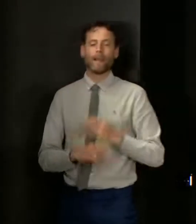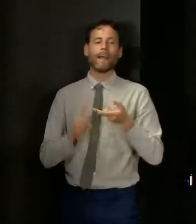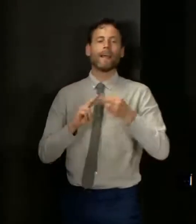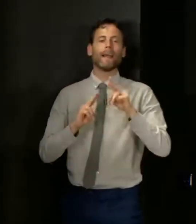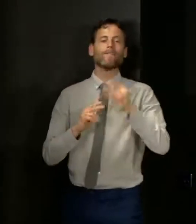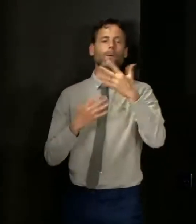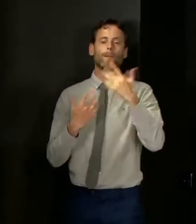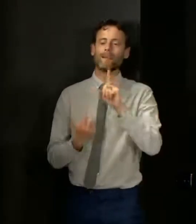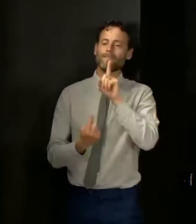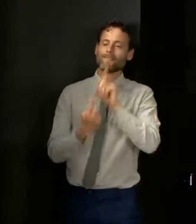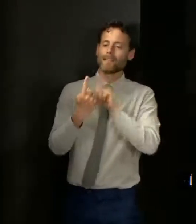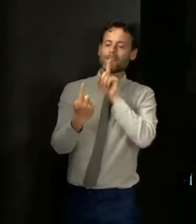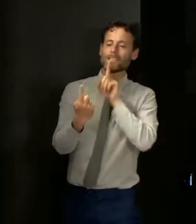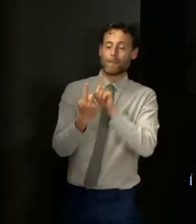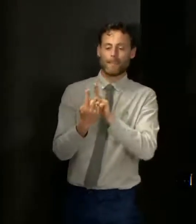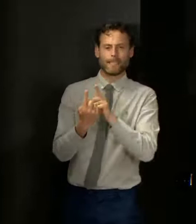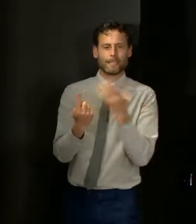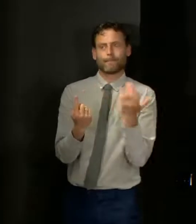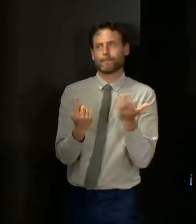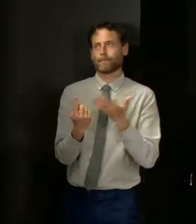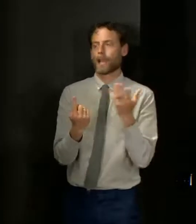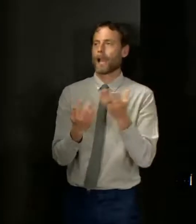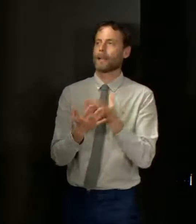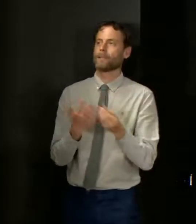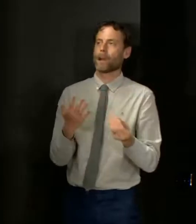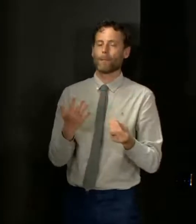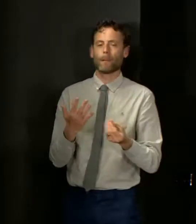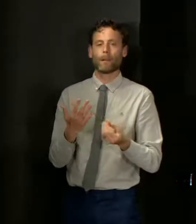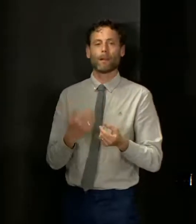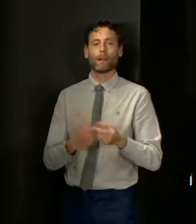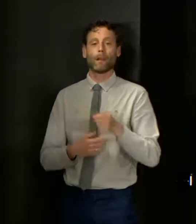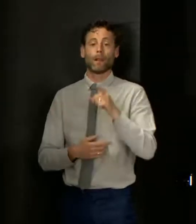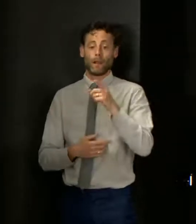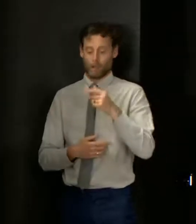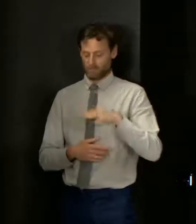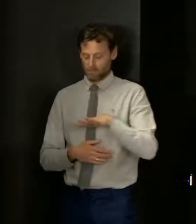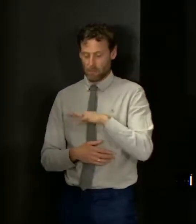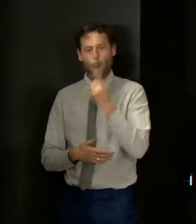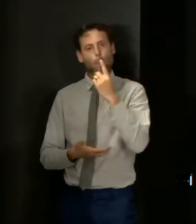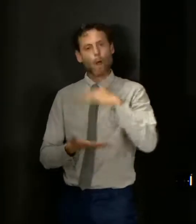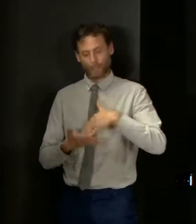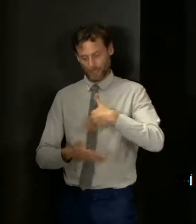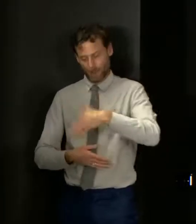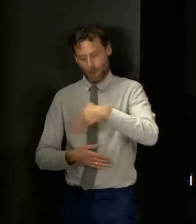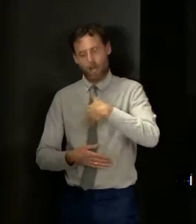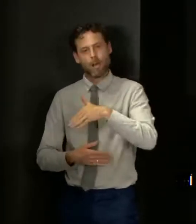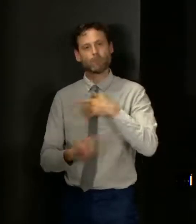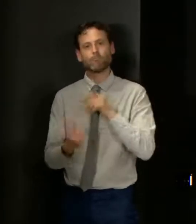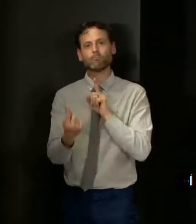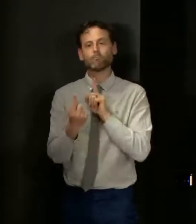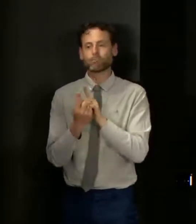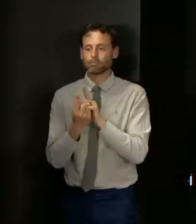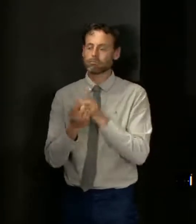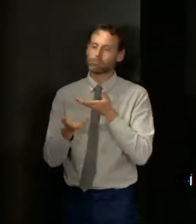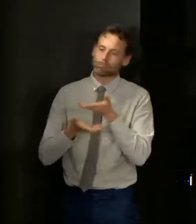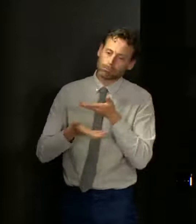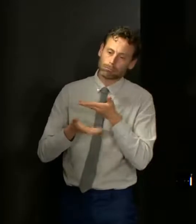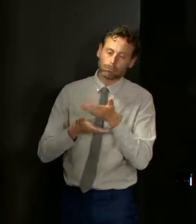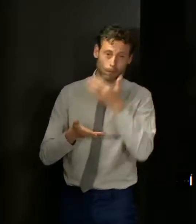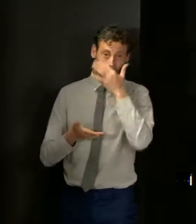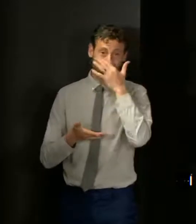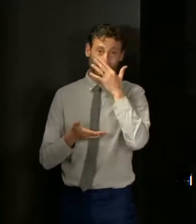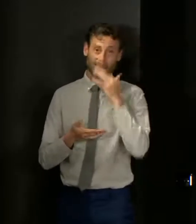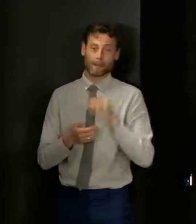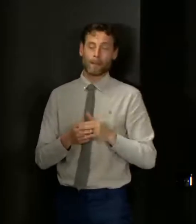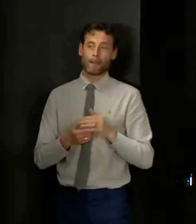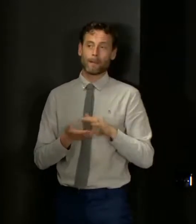that's defined is if you've had any kind of contact with someone within one metre for any length of time. Important to specify, we're not